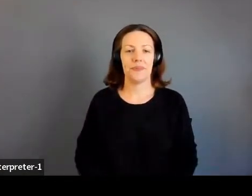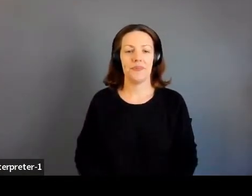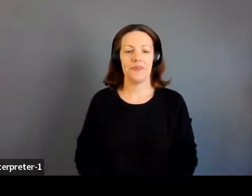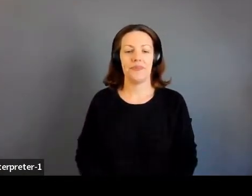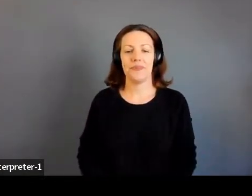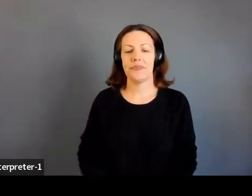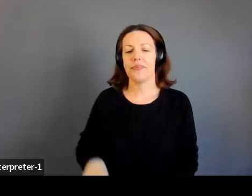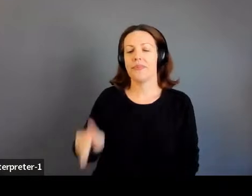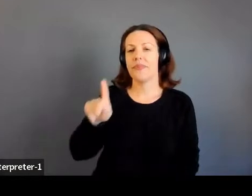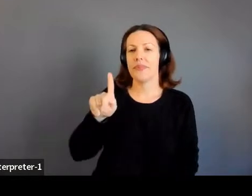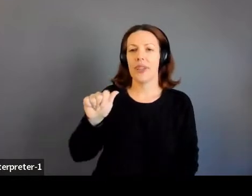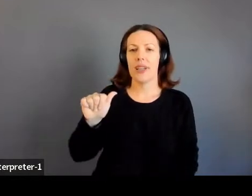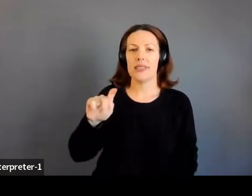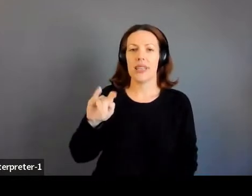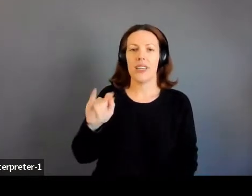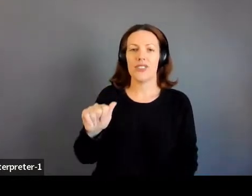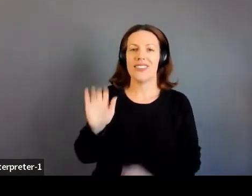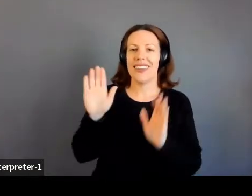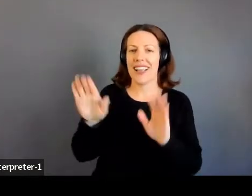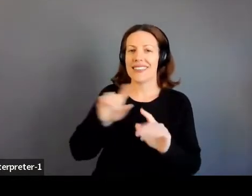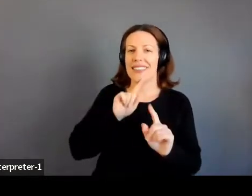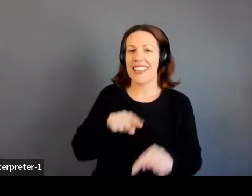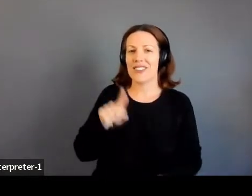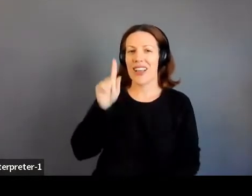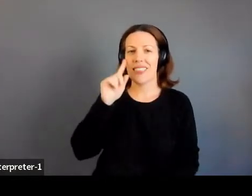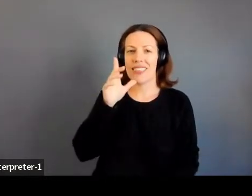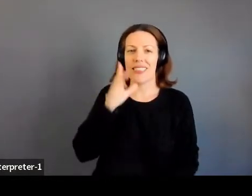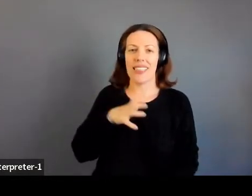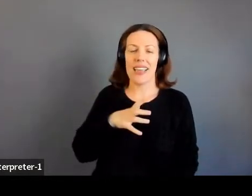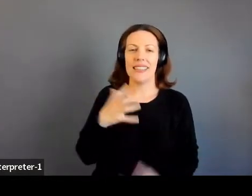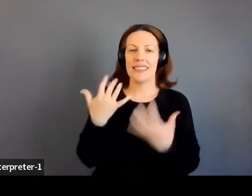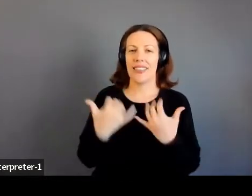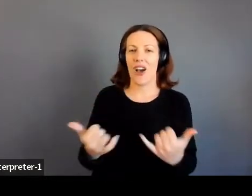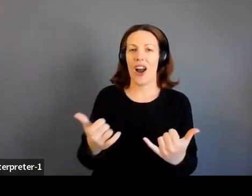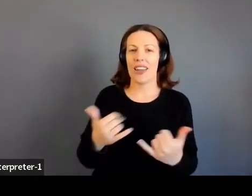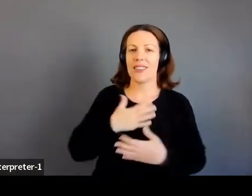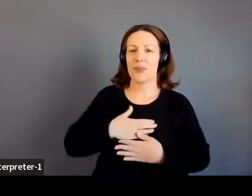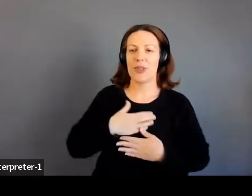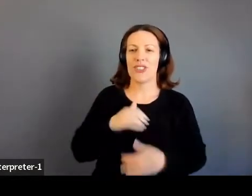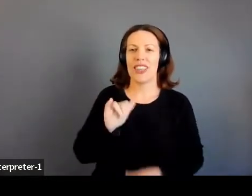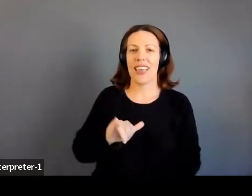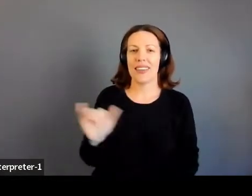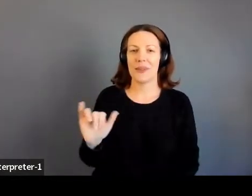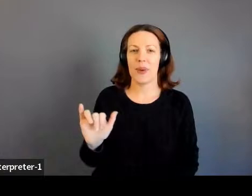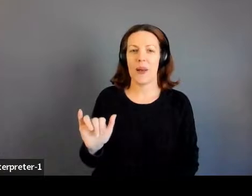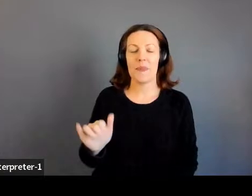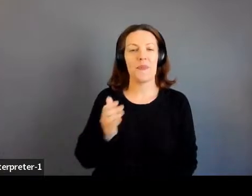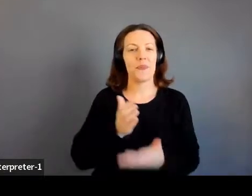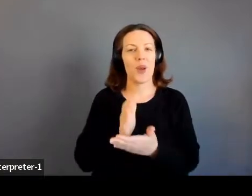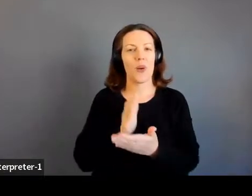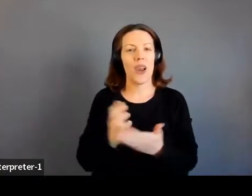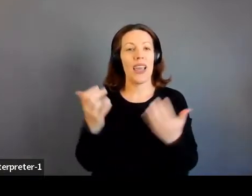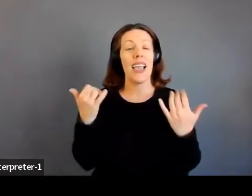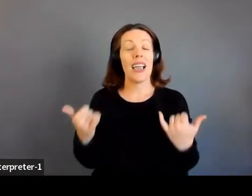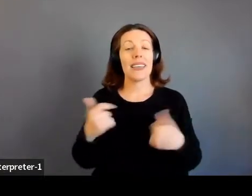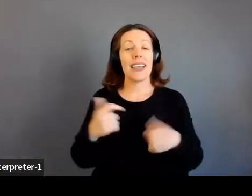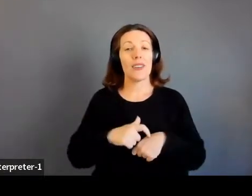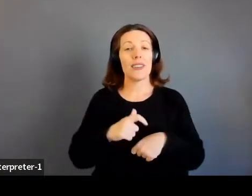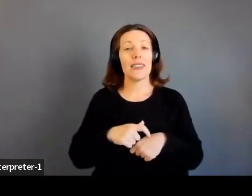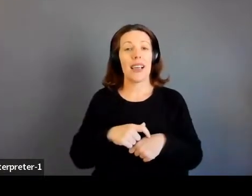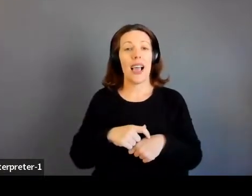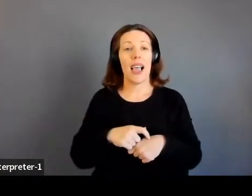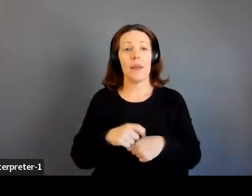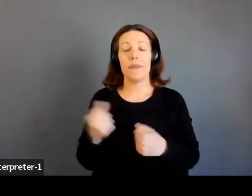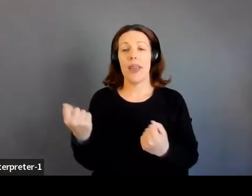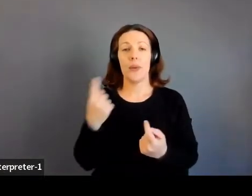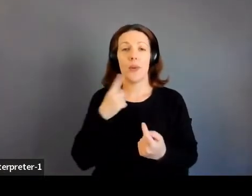Excellent answer. And I think the ladies in the audience appreciate that as well. All right. Um, now's the time where we can come for